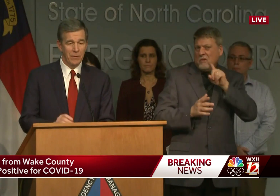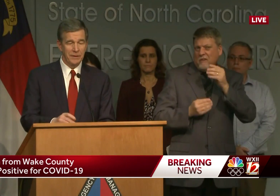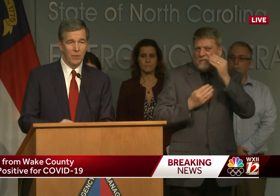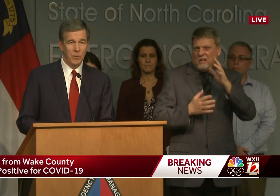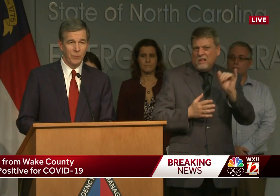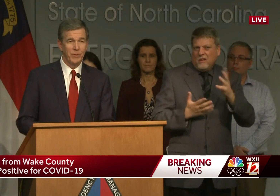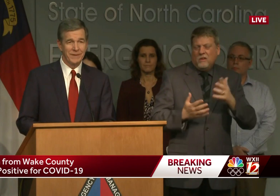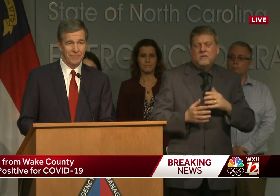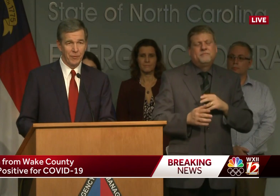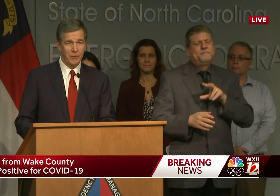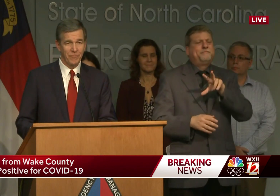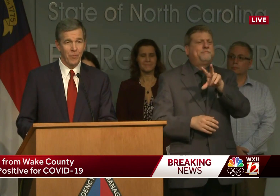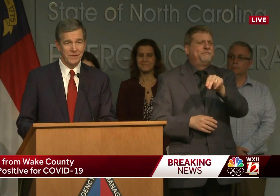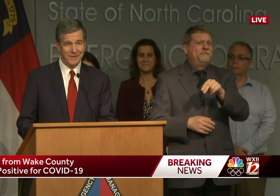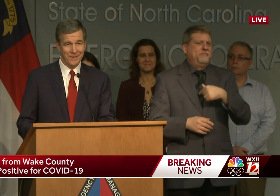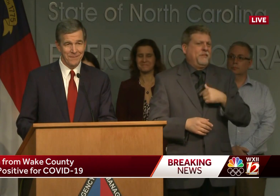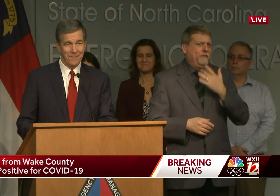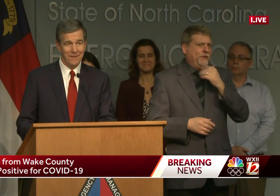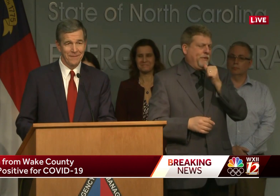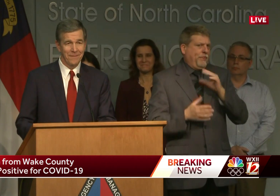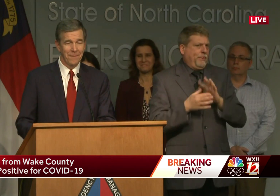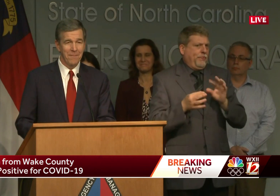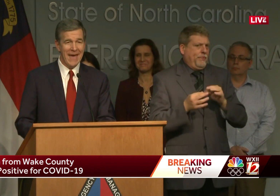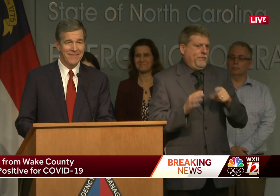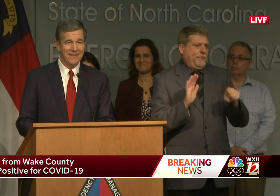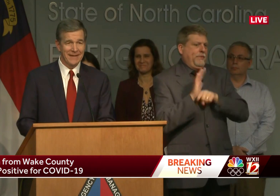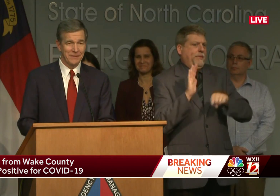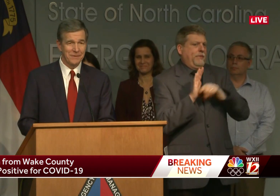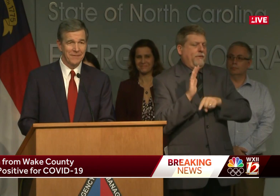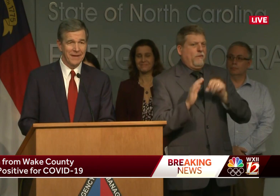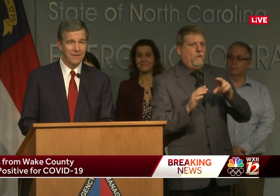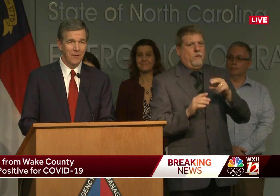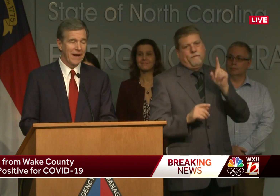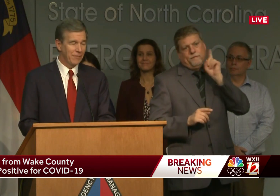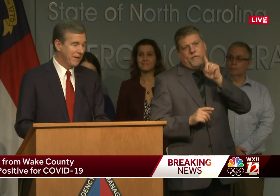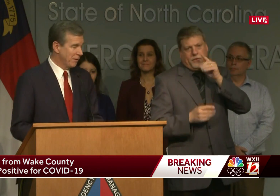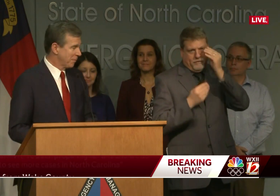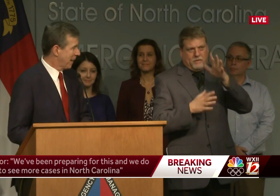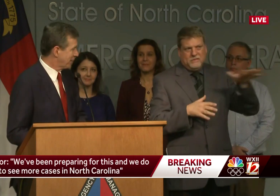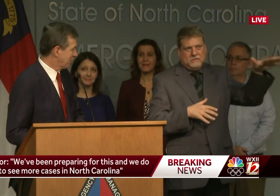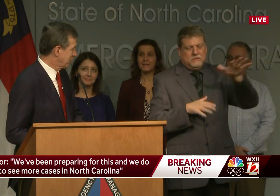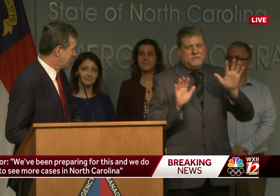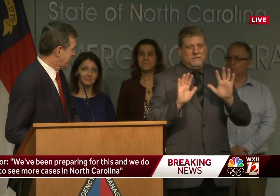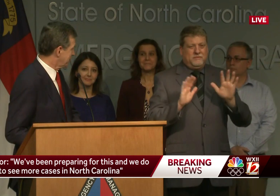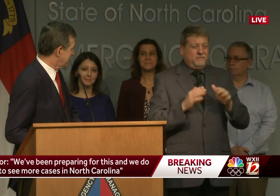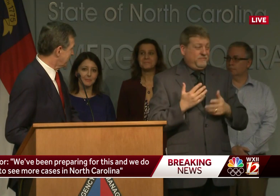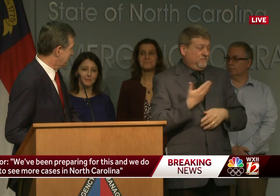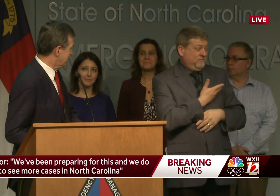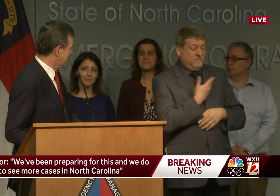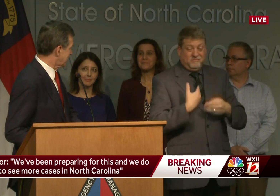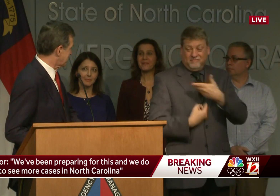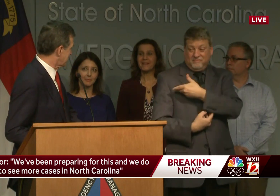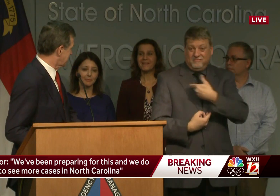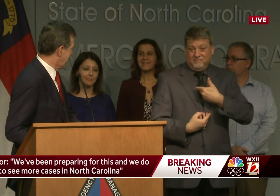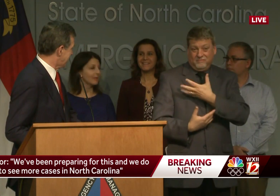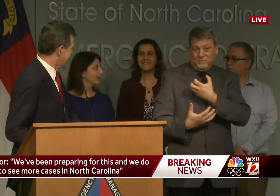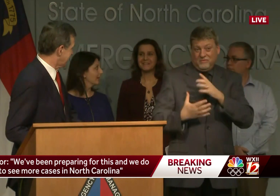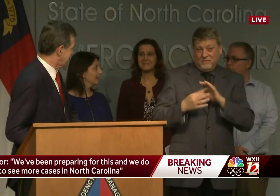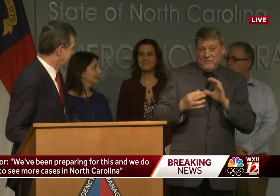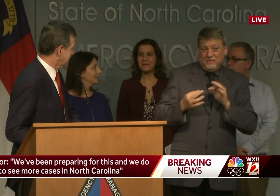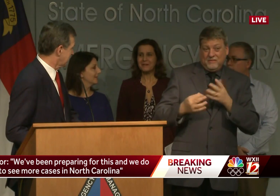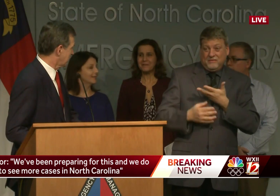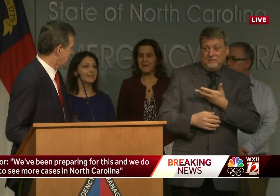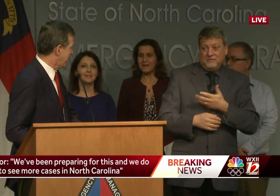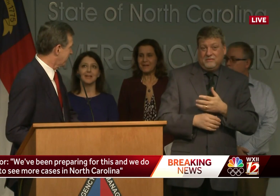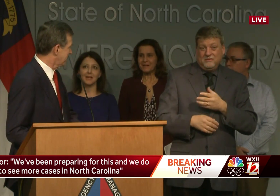I really don't want to reinforce the bad things that are out there. I don't know if either of you guys would have